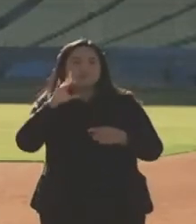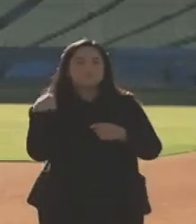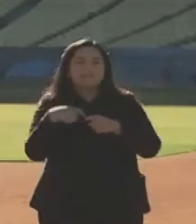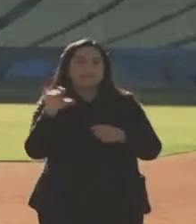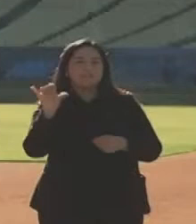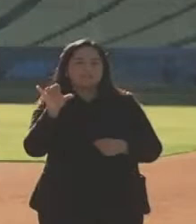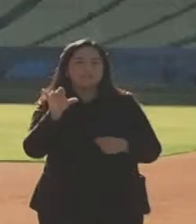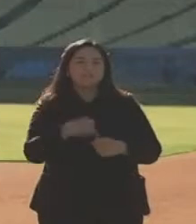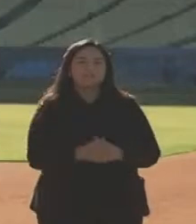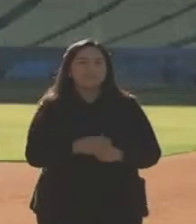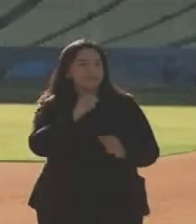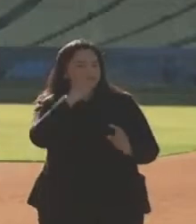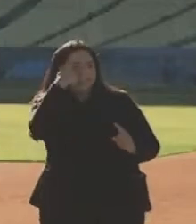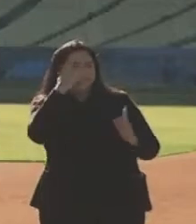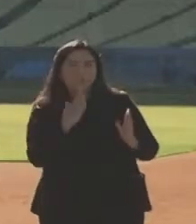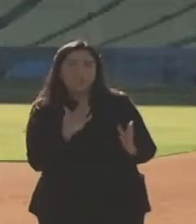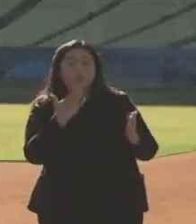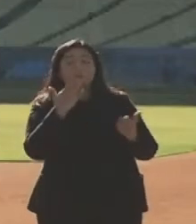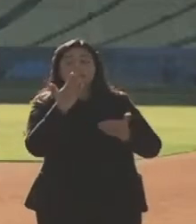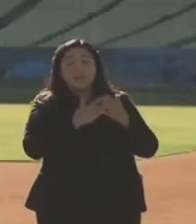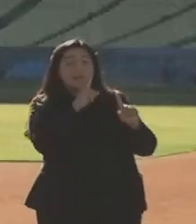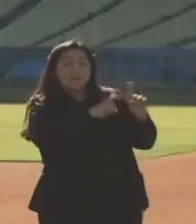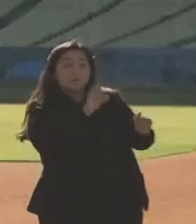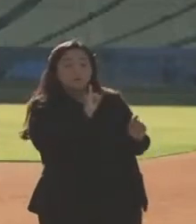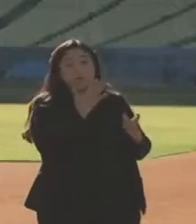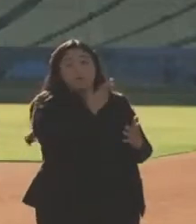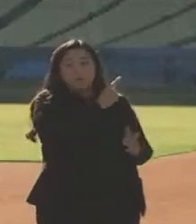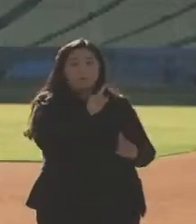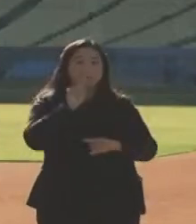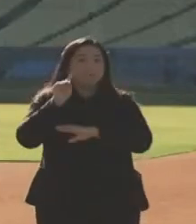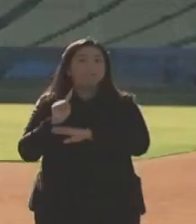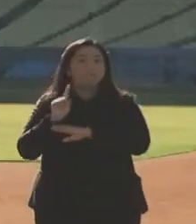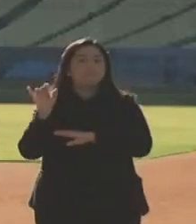And, Governor, you may be asking questions too, so you might probably want to come on up.